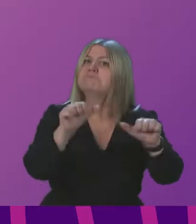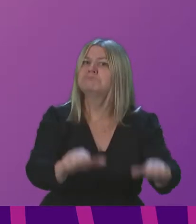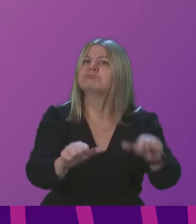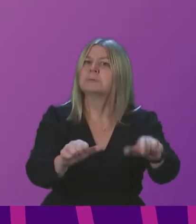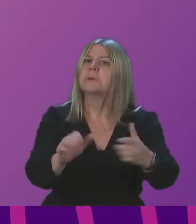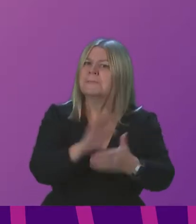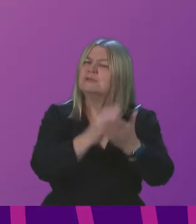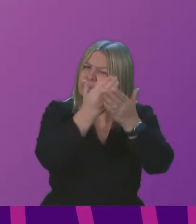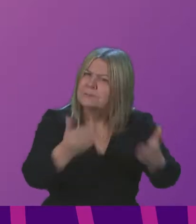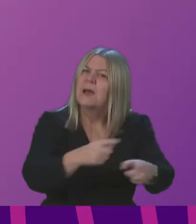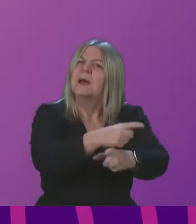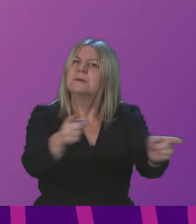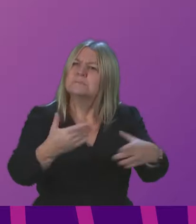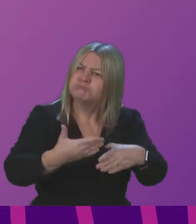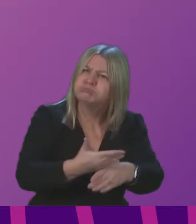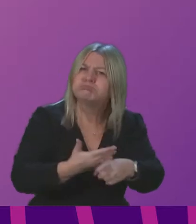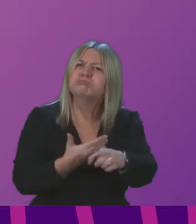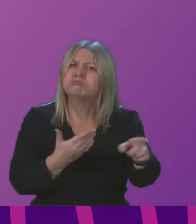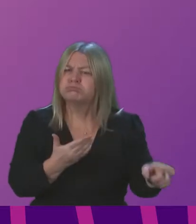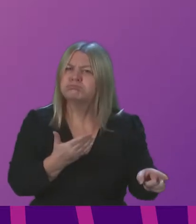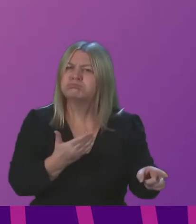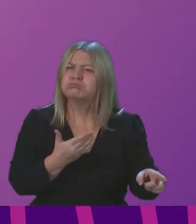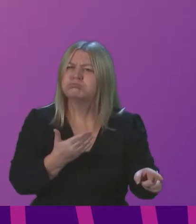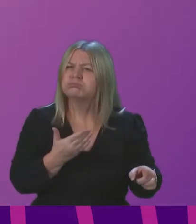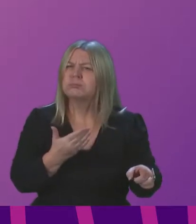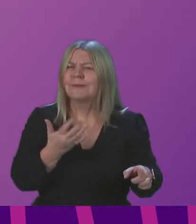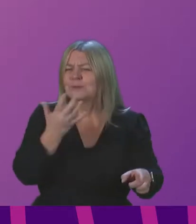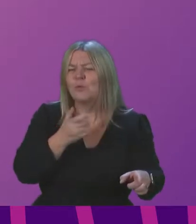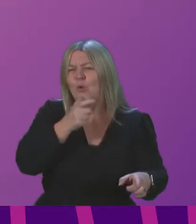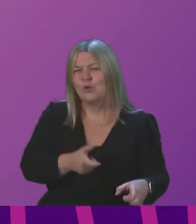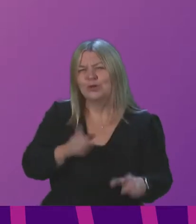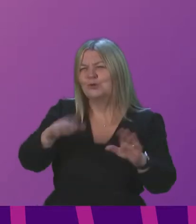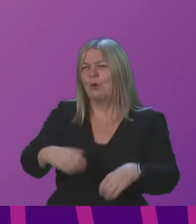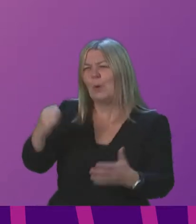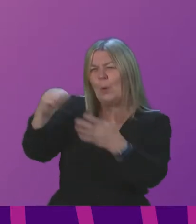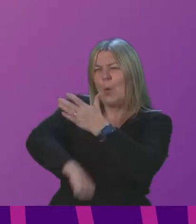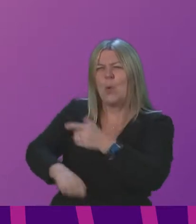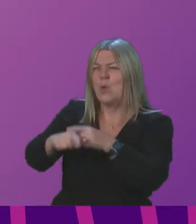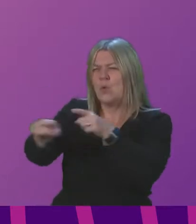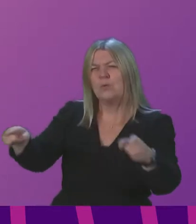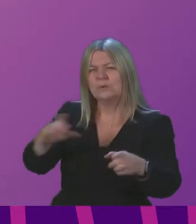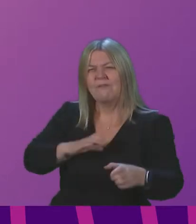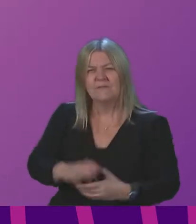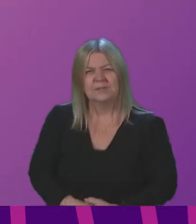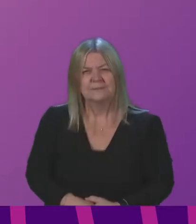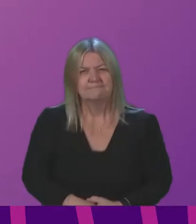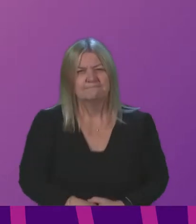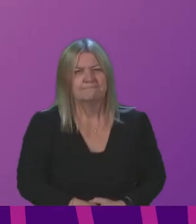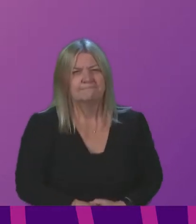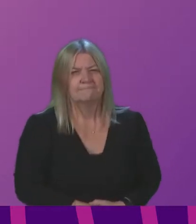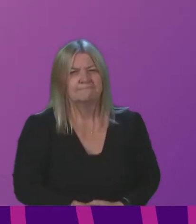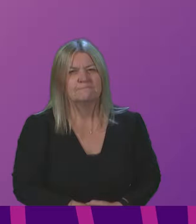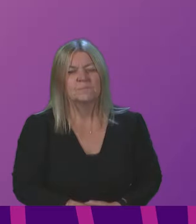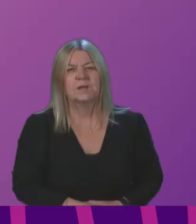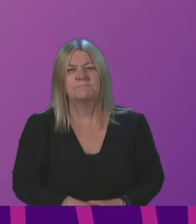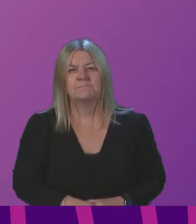respect and realise some of the warm words instead of the cold comfort that we have seen from this government in recent times Thank you very much